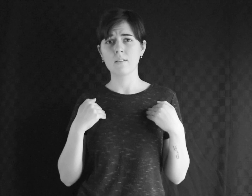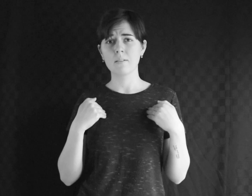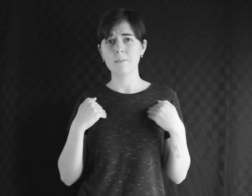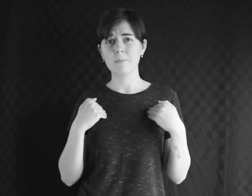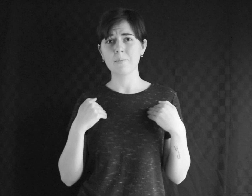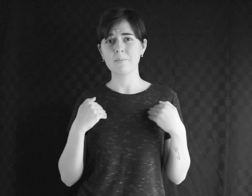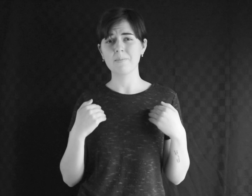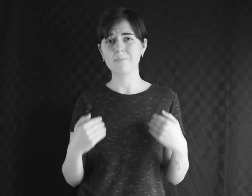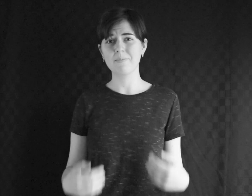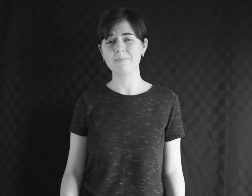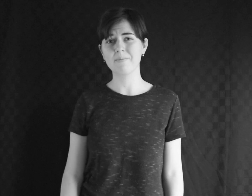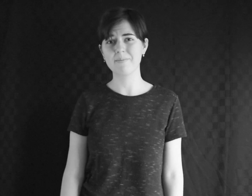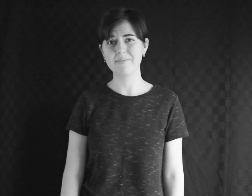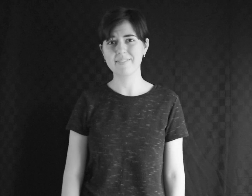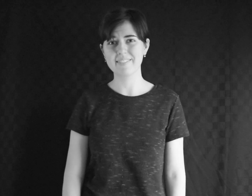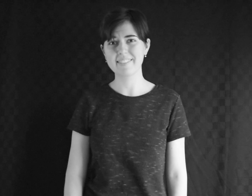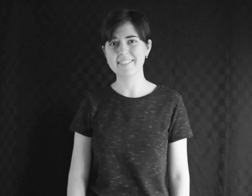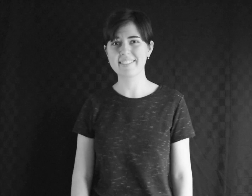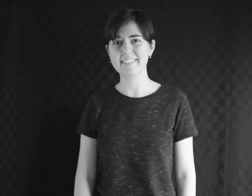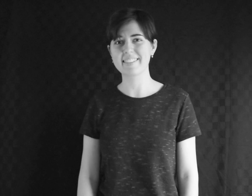will fight for you You